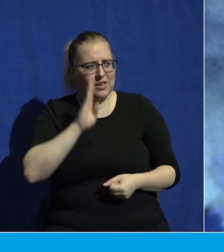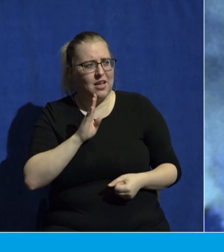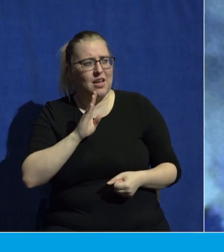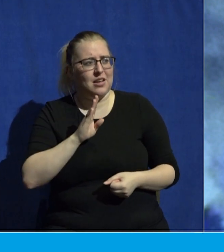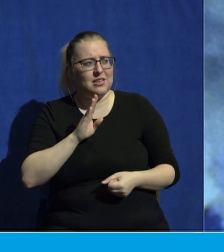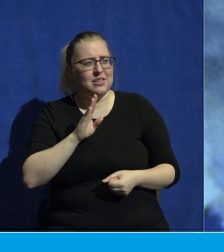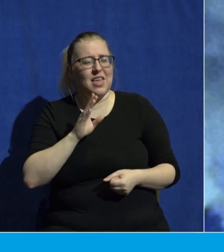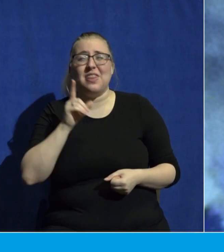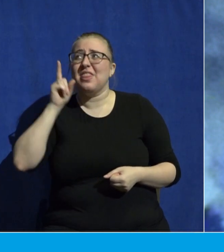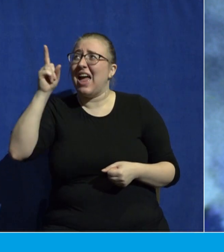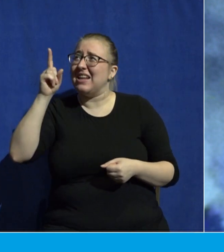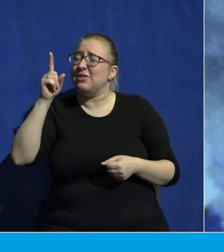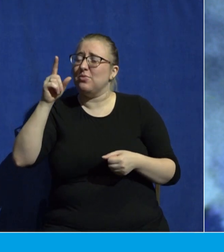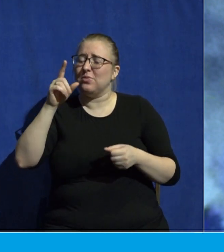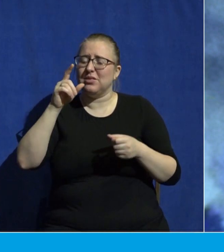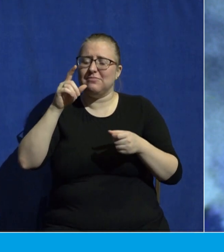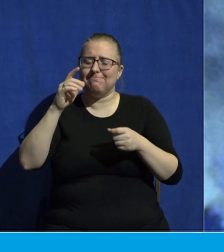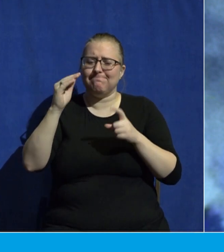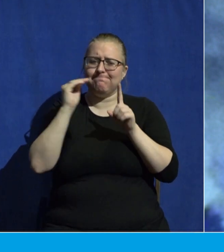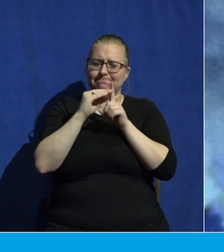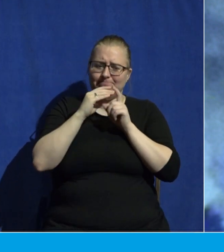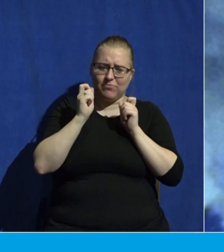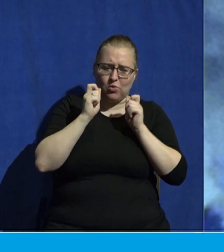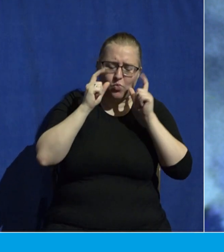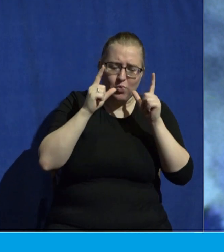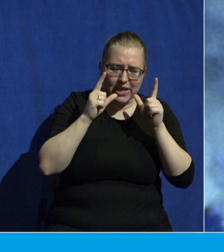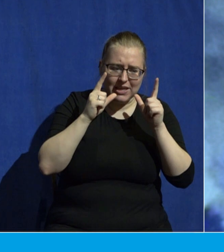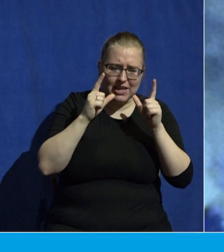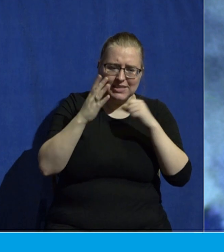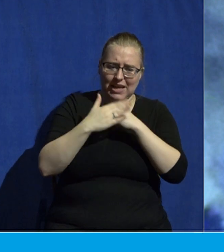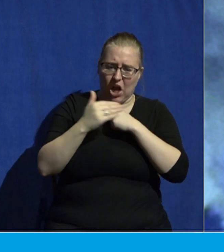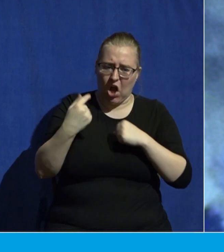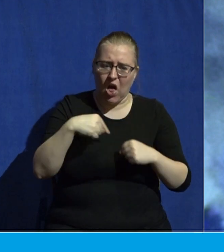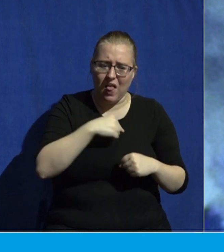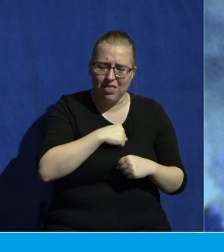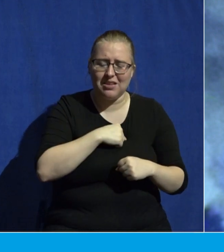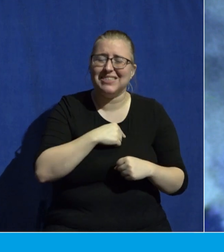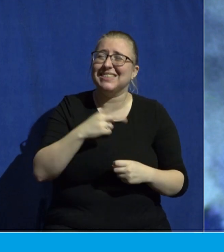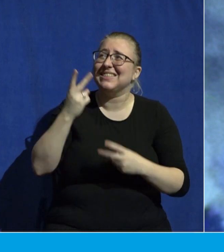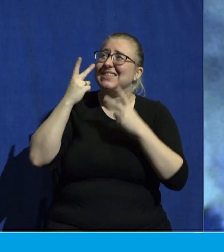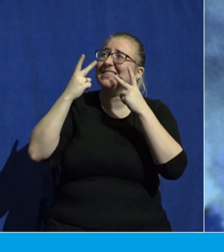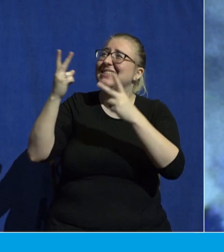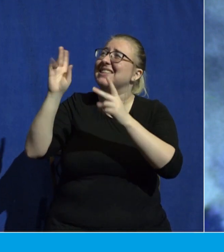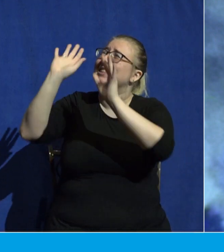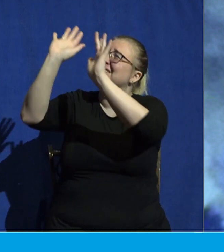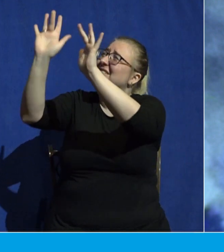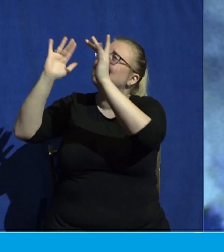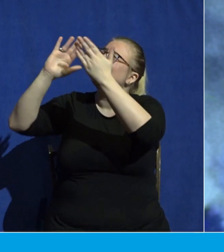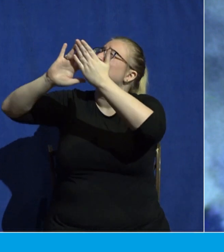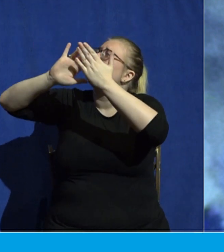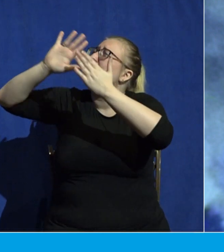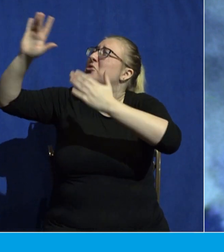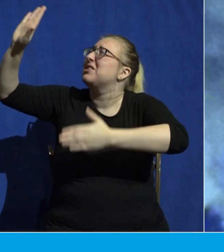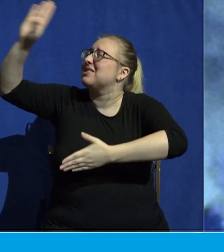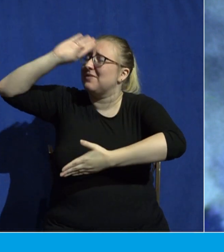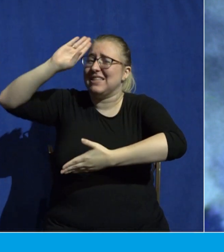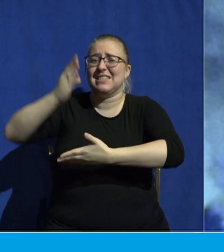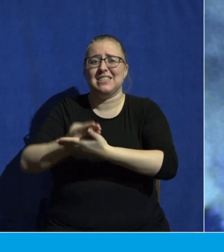cause us to see the glories of his son would he awaken us to